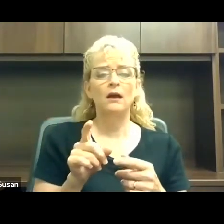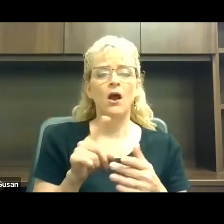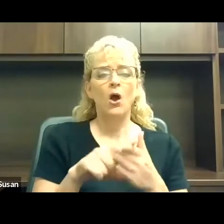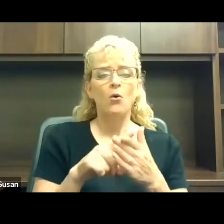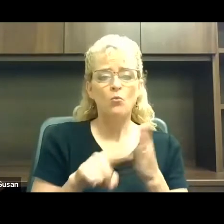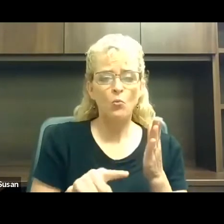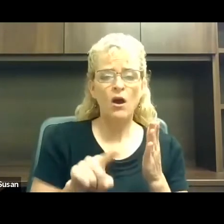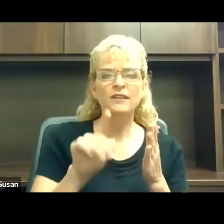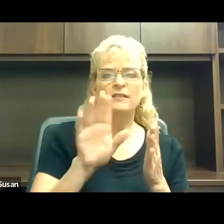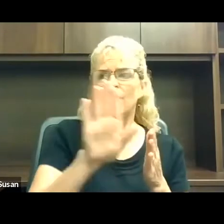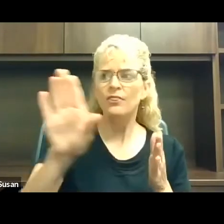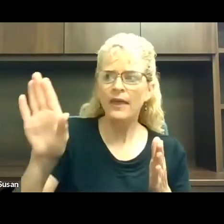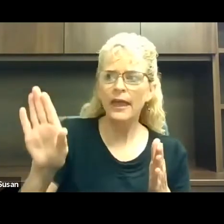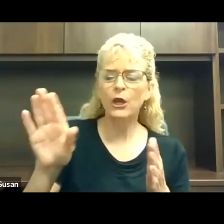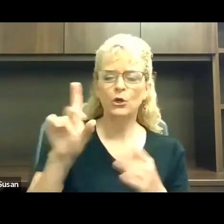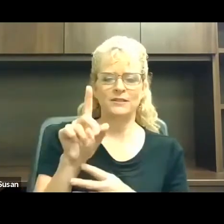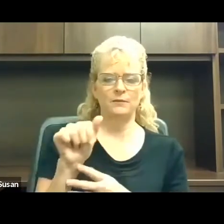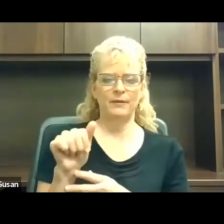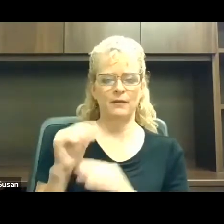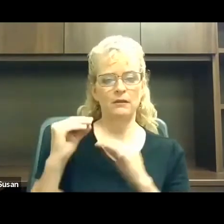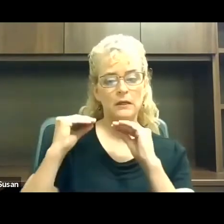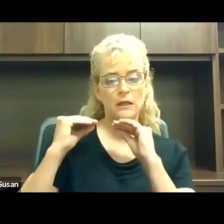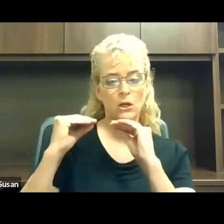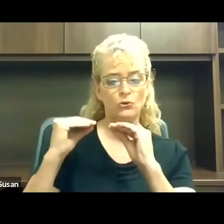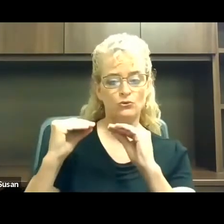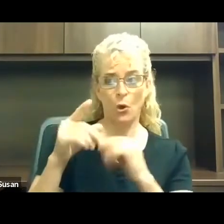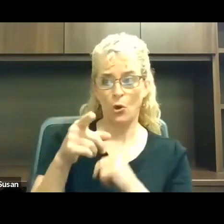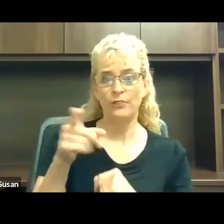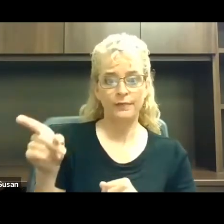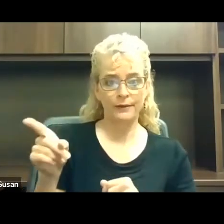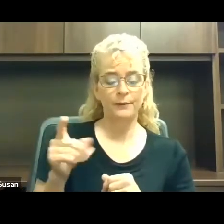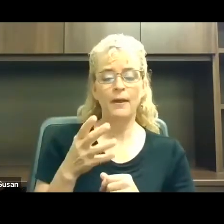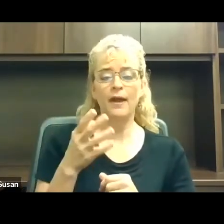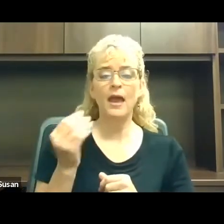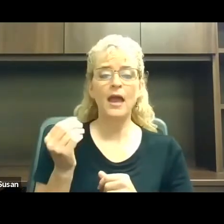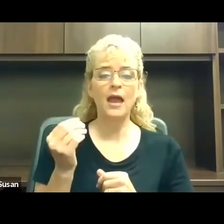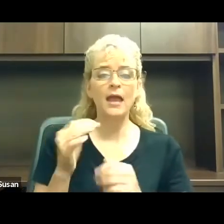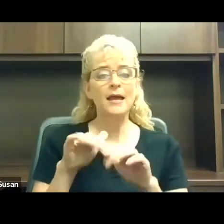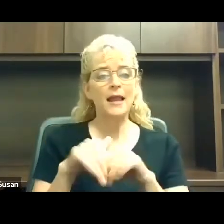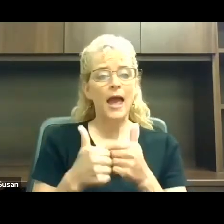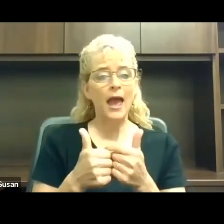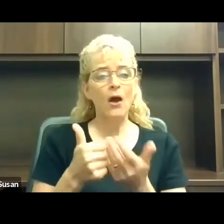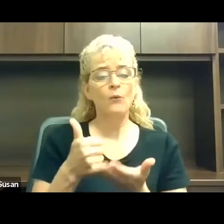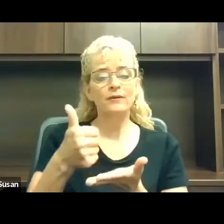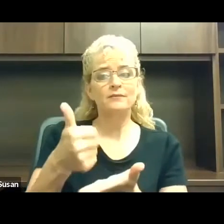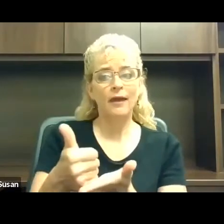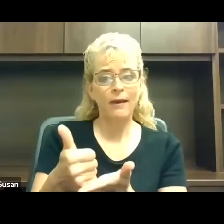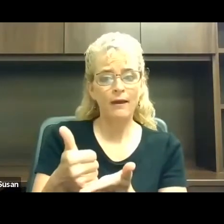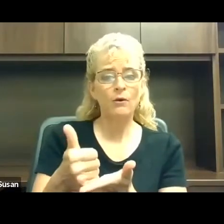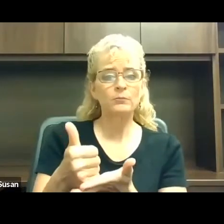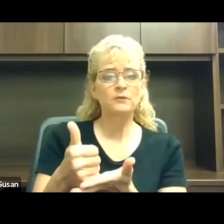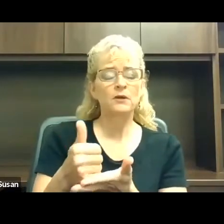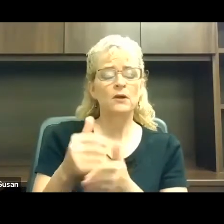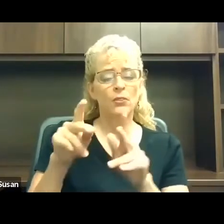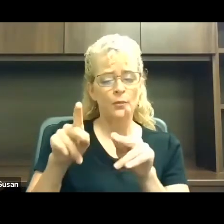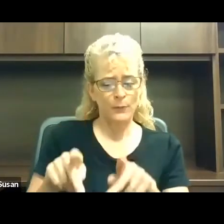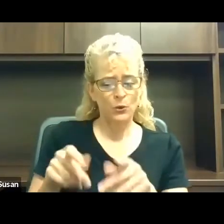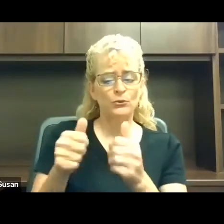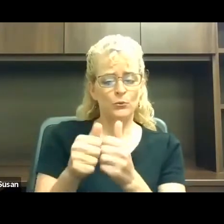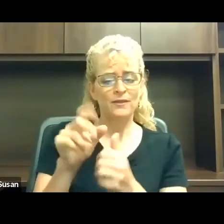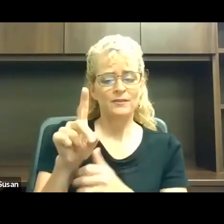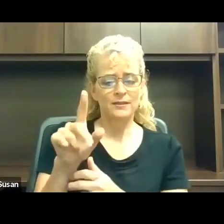taught them and how it has helped make them into the person they are